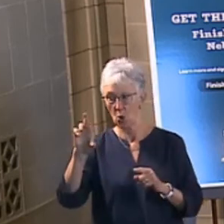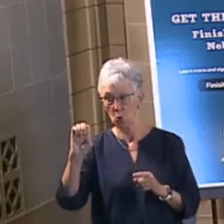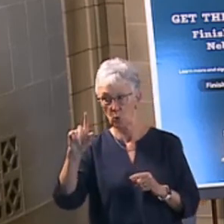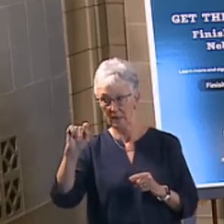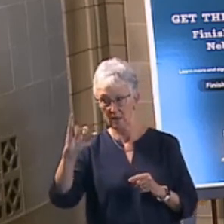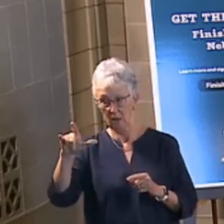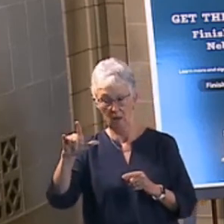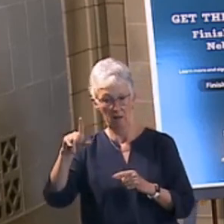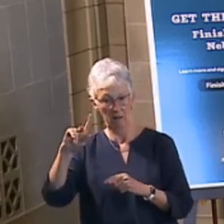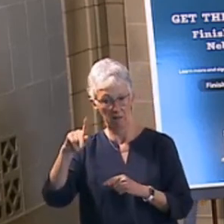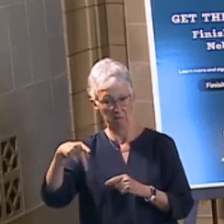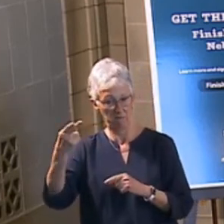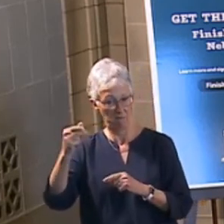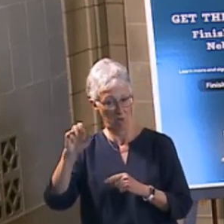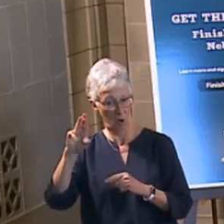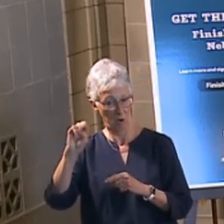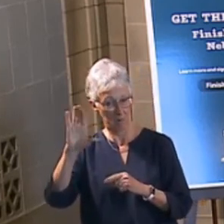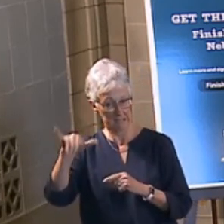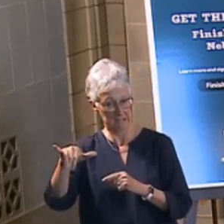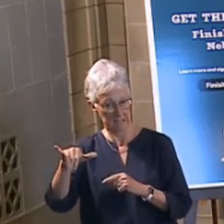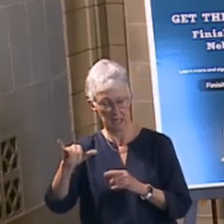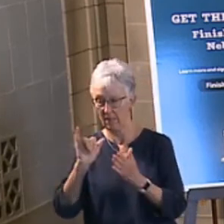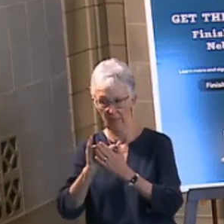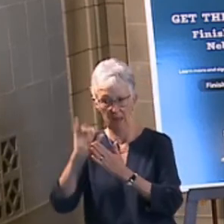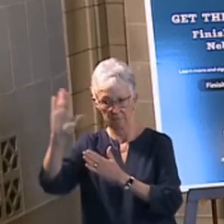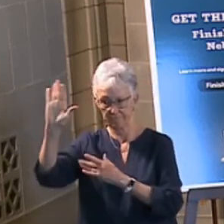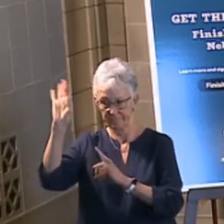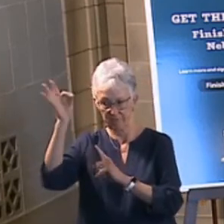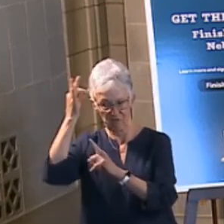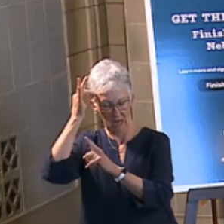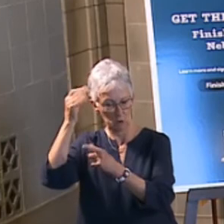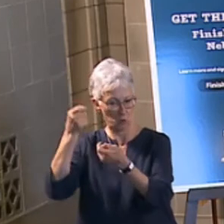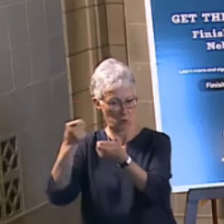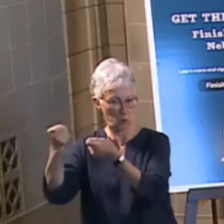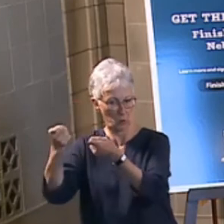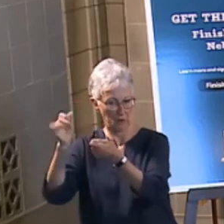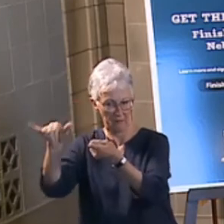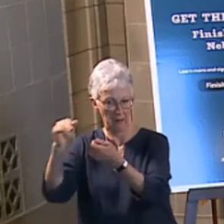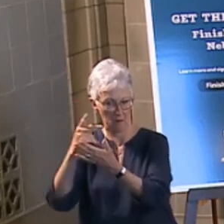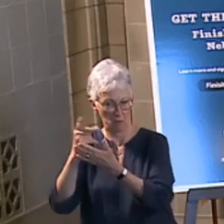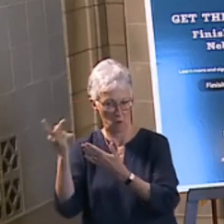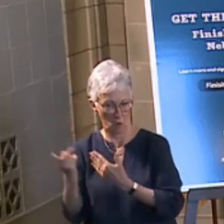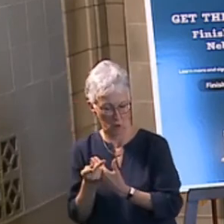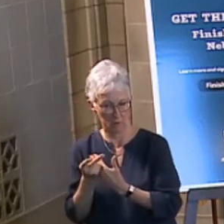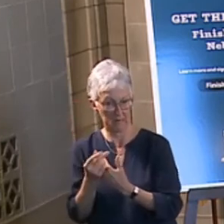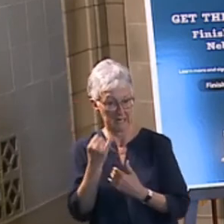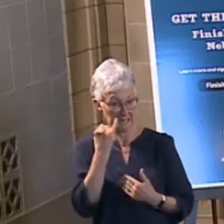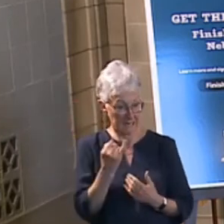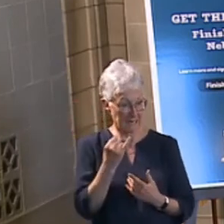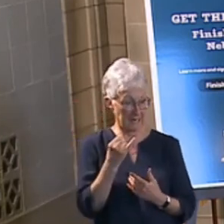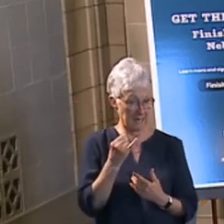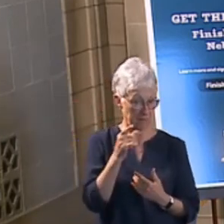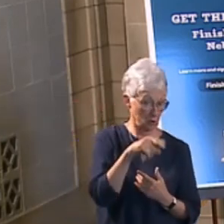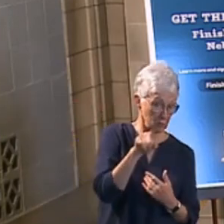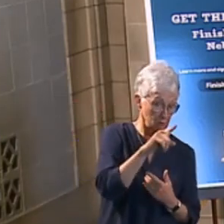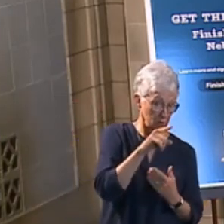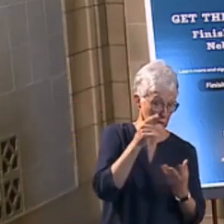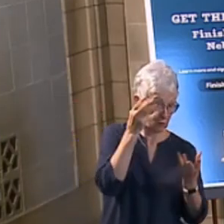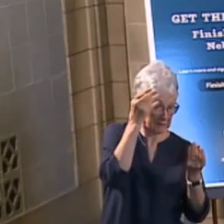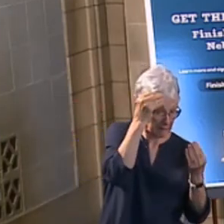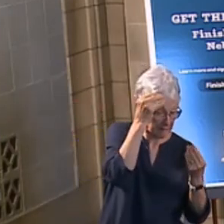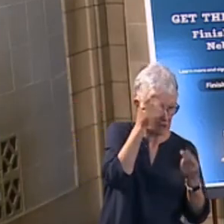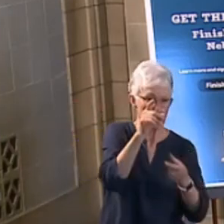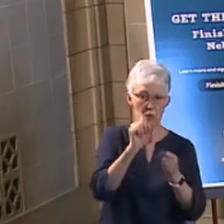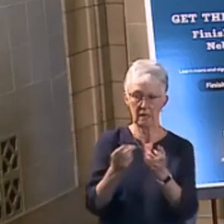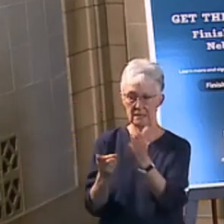that is one that is, managed by the Federal Government, and so if those spots are available, somebody, you know, anybody is eligible to sign